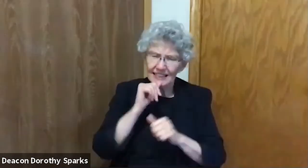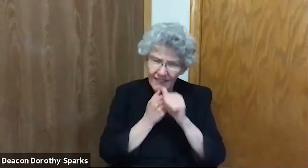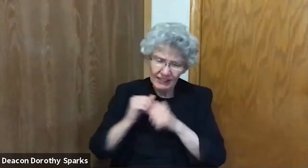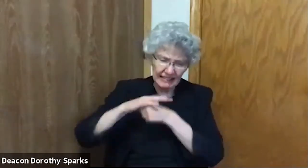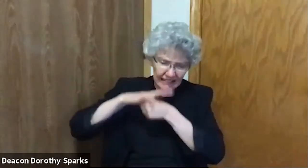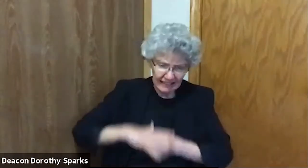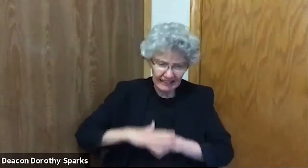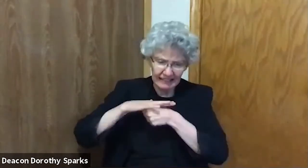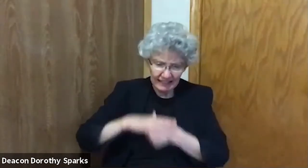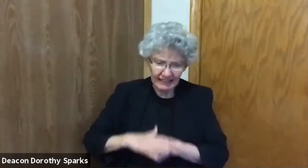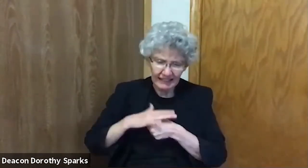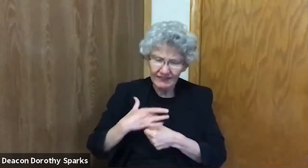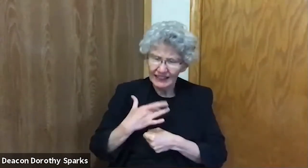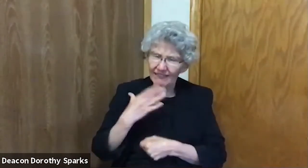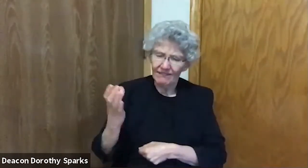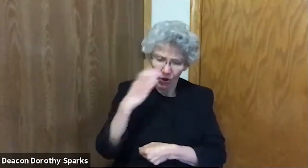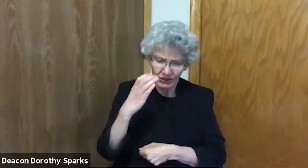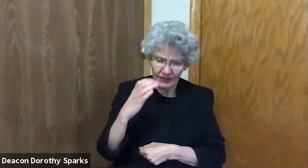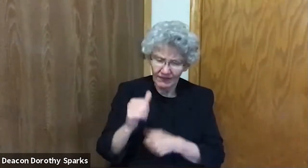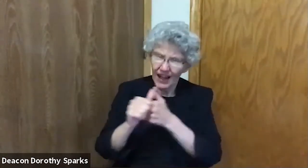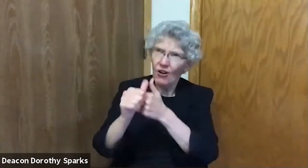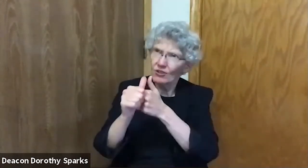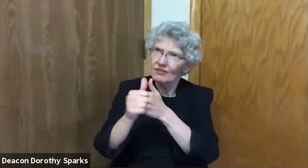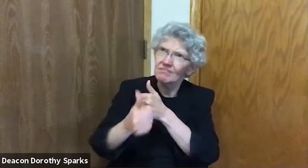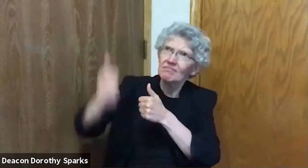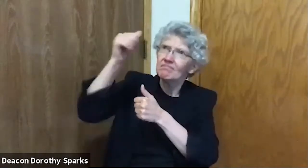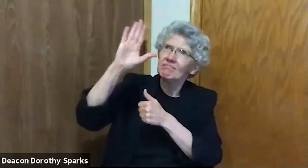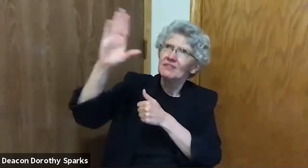for those who live daily under the pressure of expectations